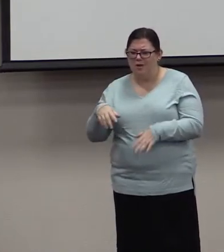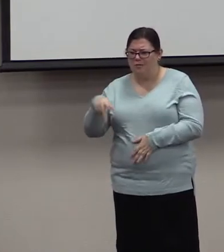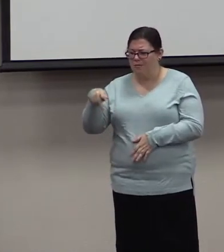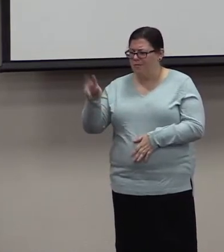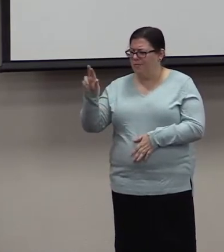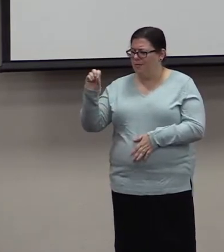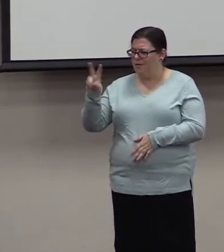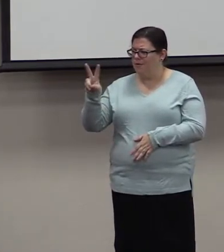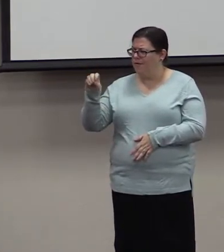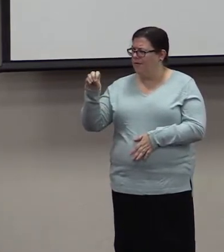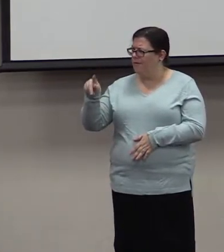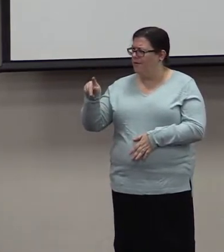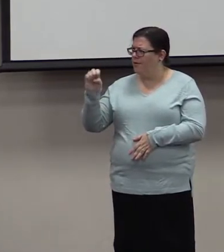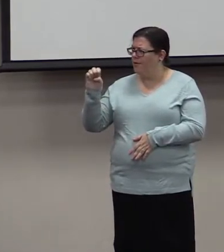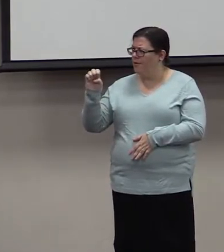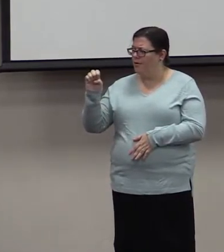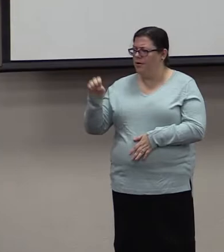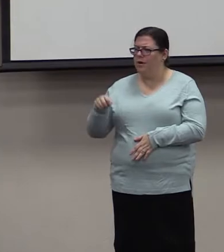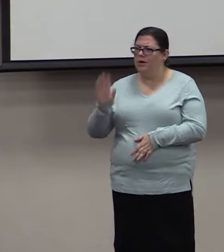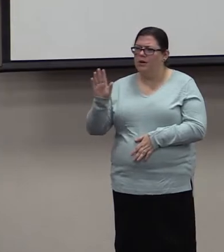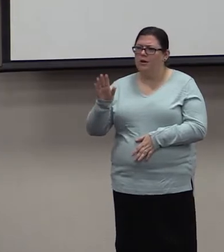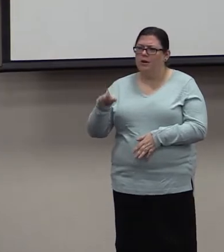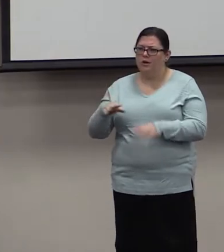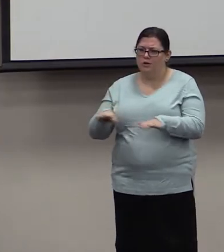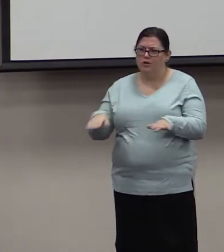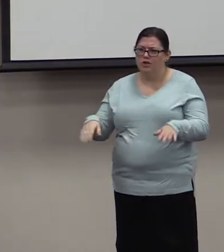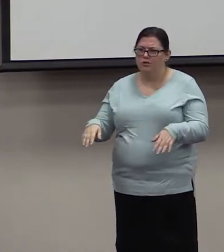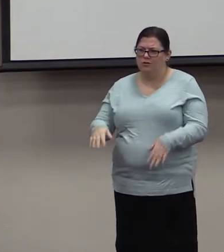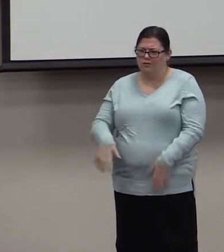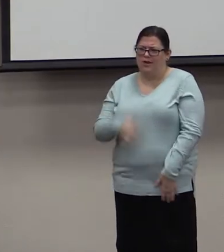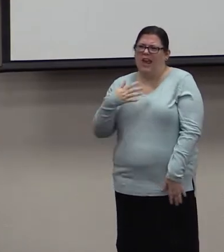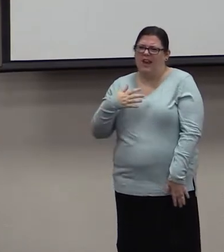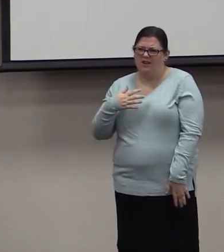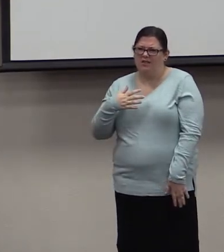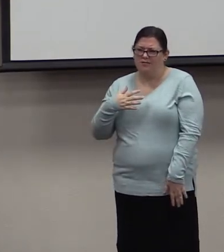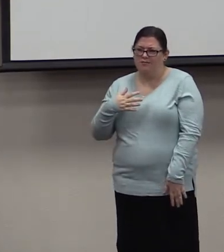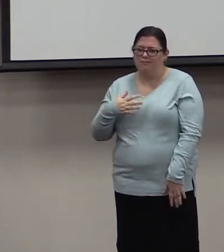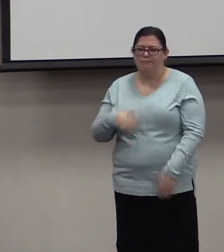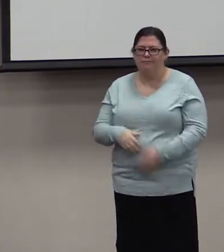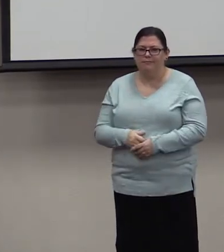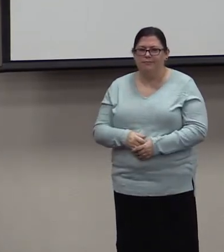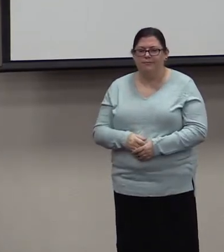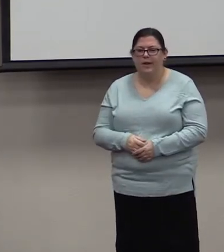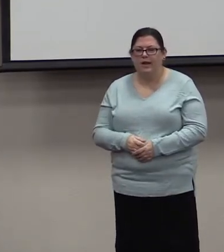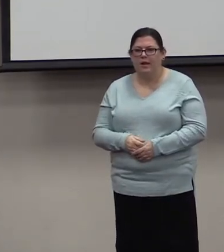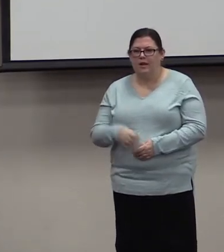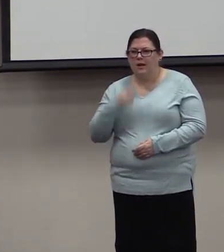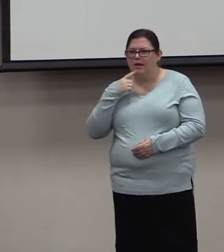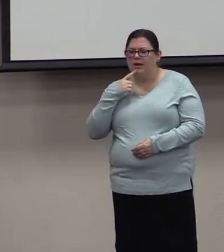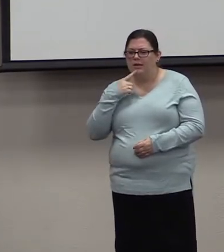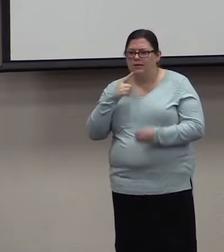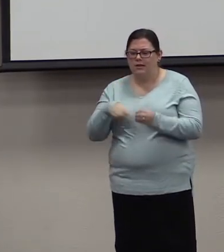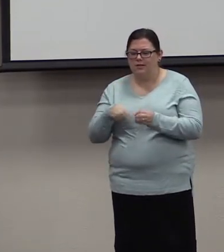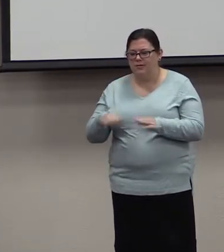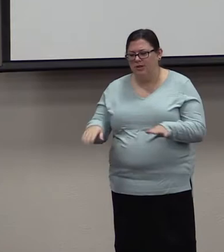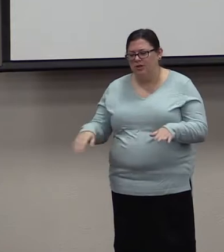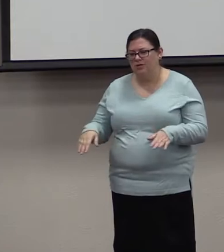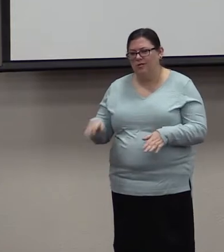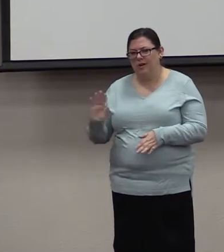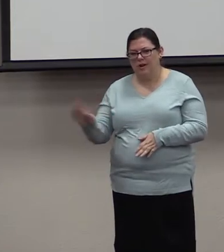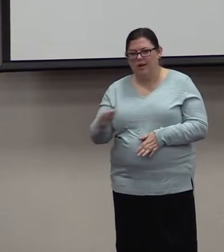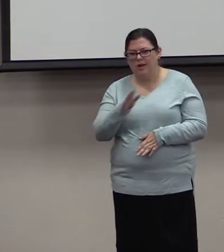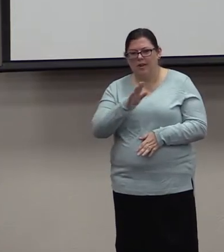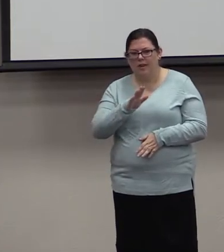starts off by talking about children and their relationships with their parents. What does it say about obedience?